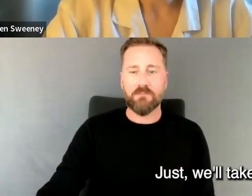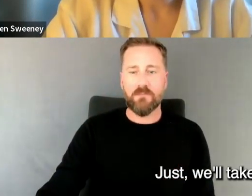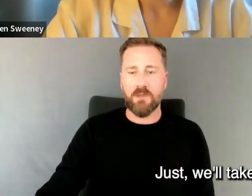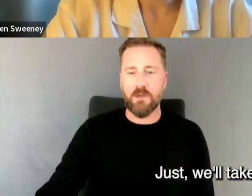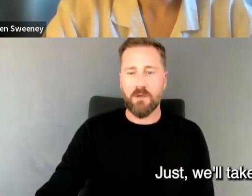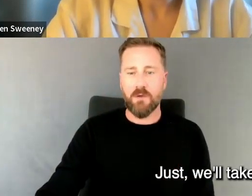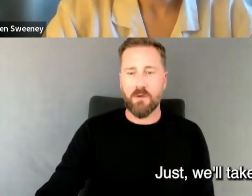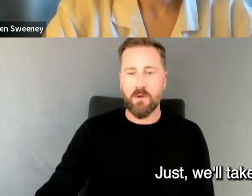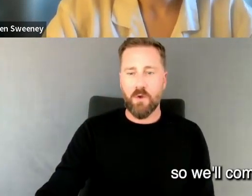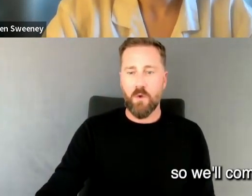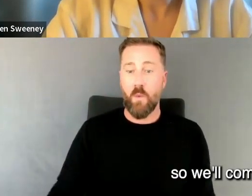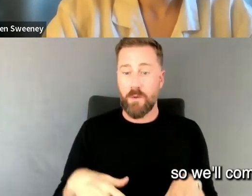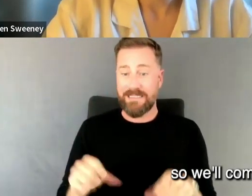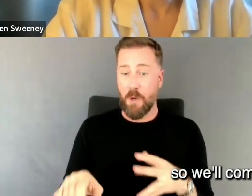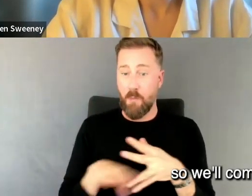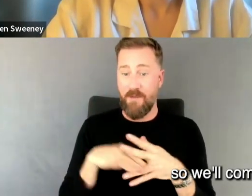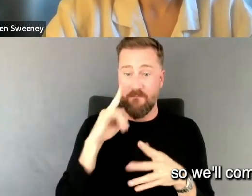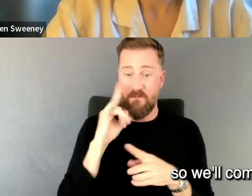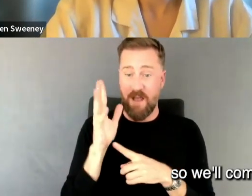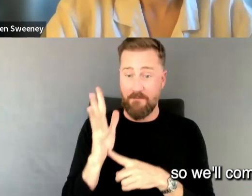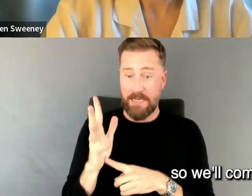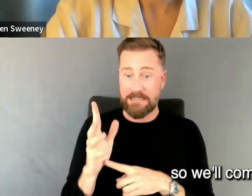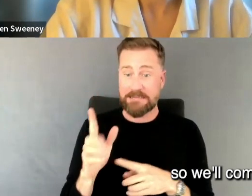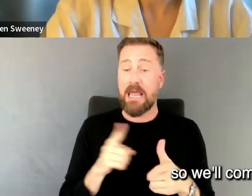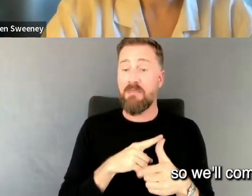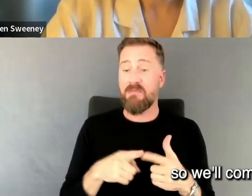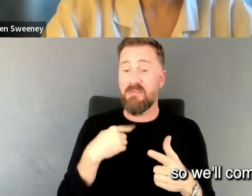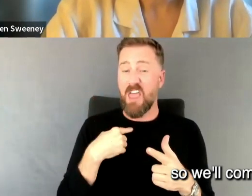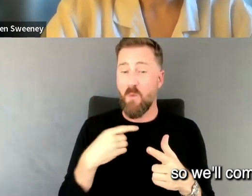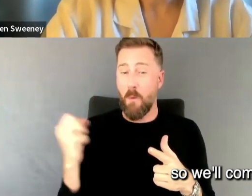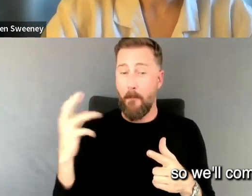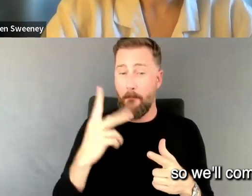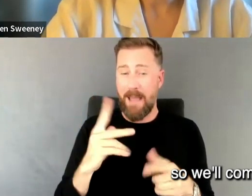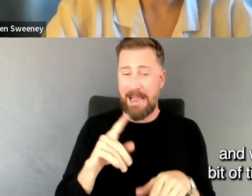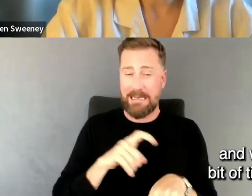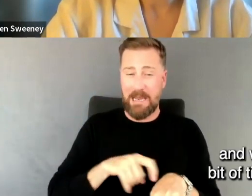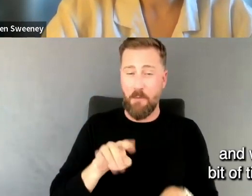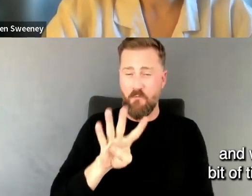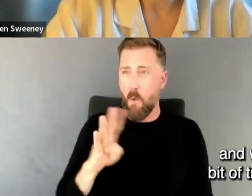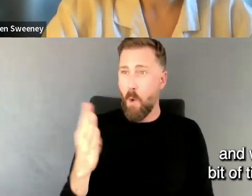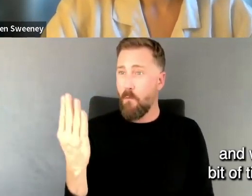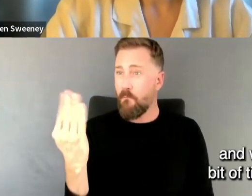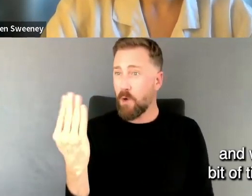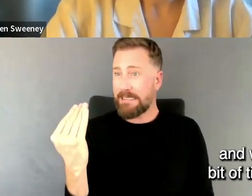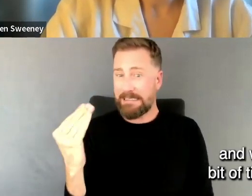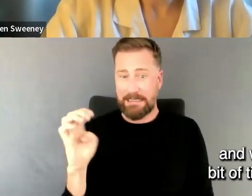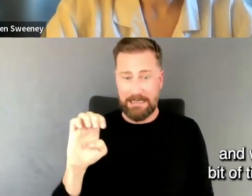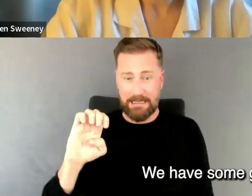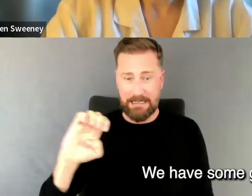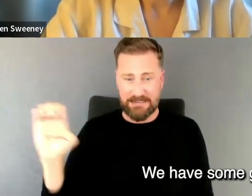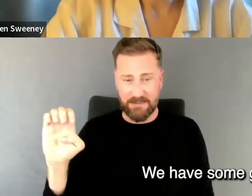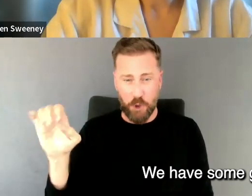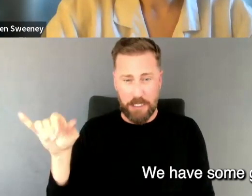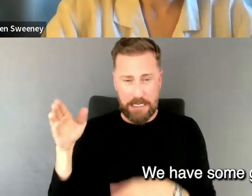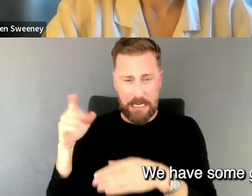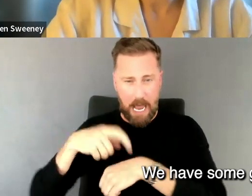we'll take a break for five minutes. So we'll come back at 4 14 Eastern. Um, and we'll have a little bit of